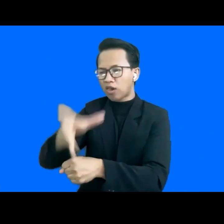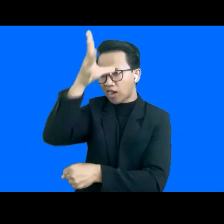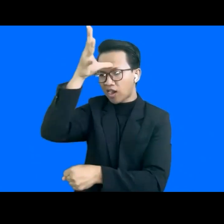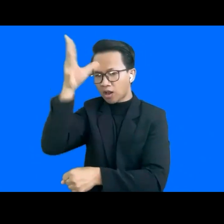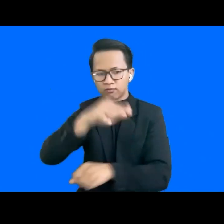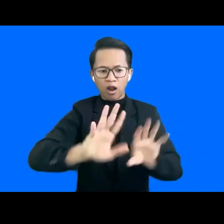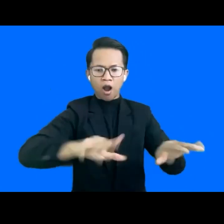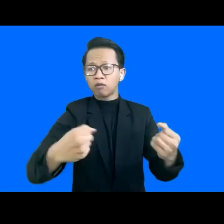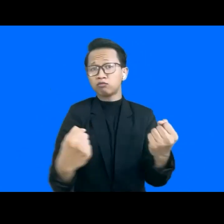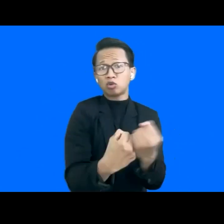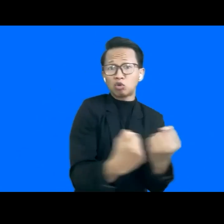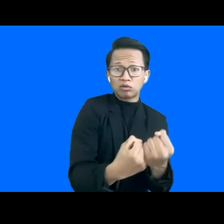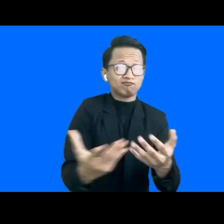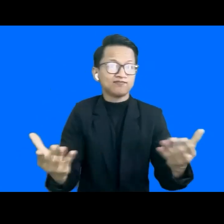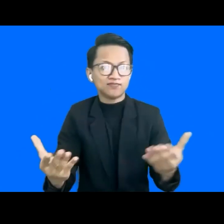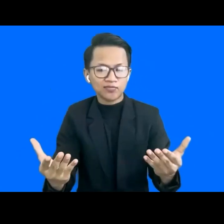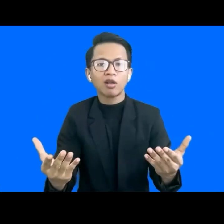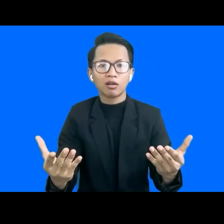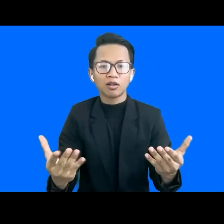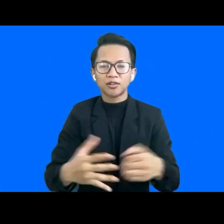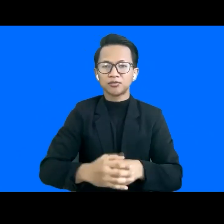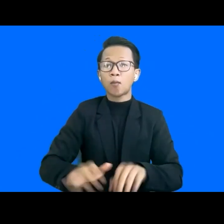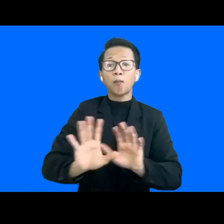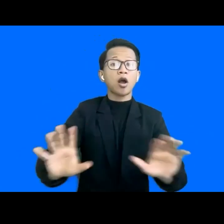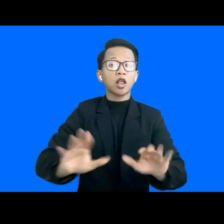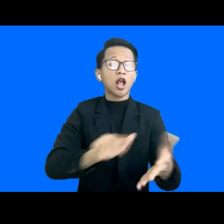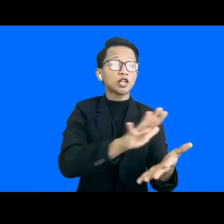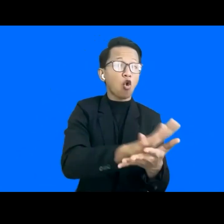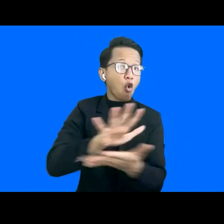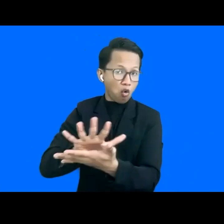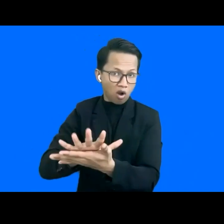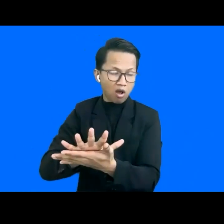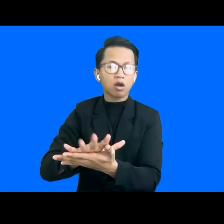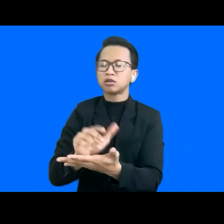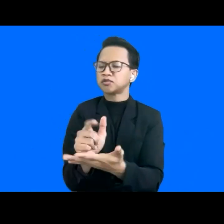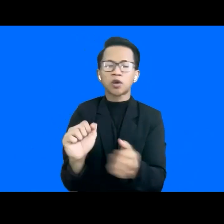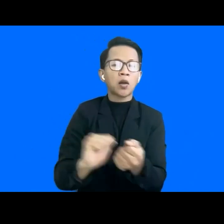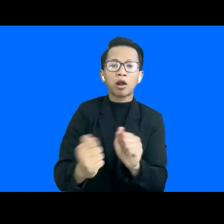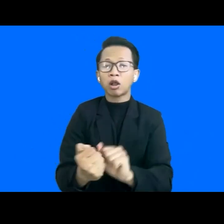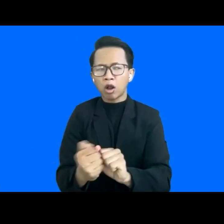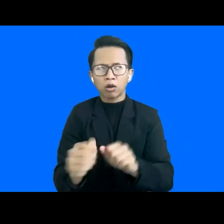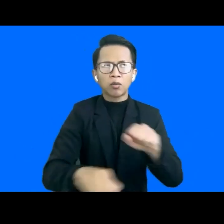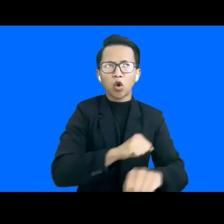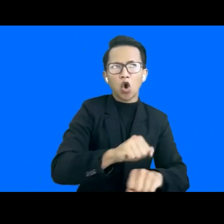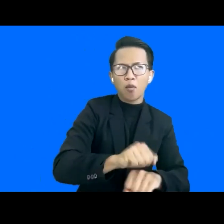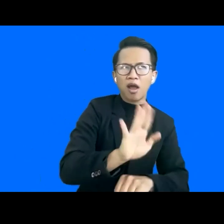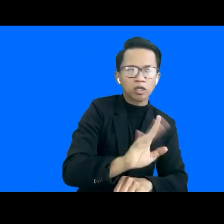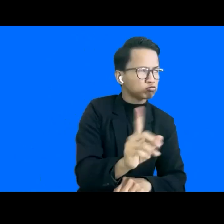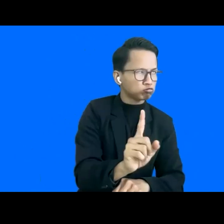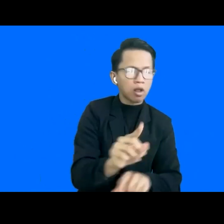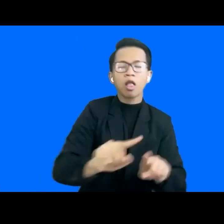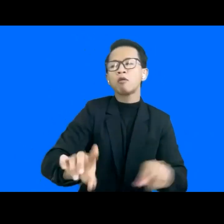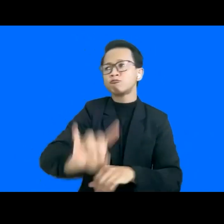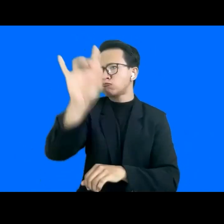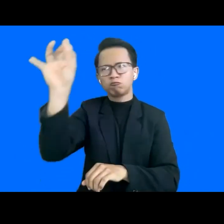things that I feel that a lot of schools have issues with in Singapore and not just in Singapore, but I would say pretty much